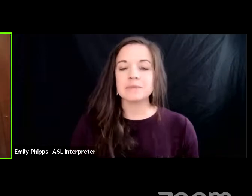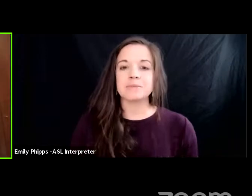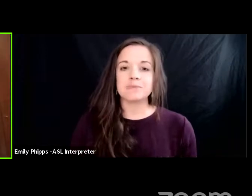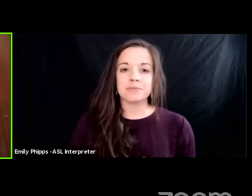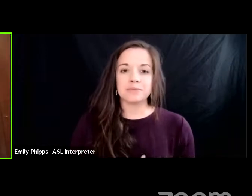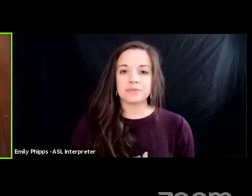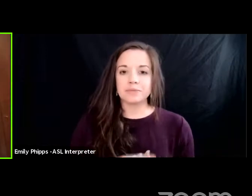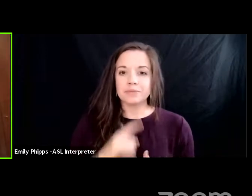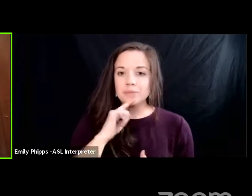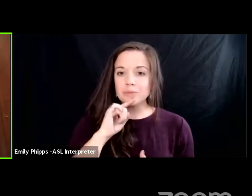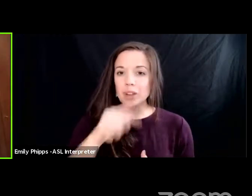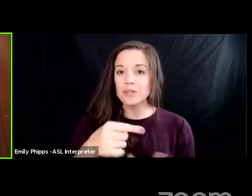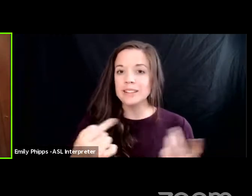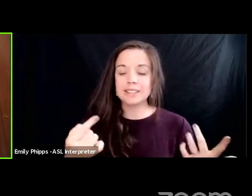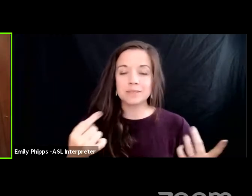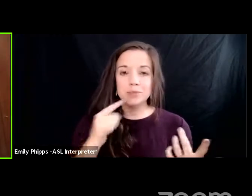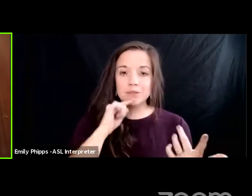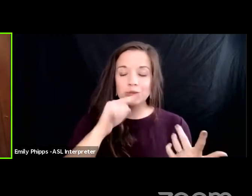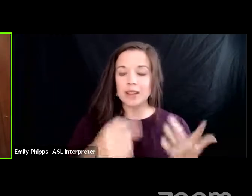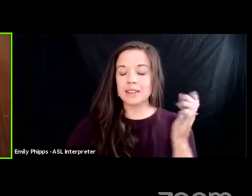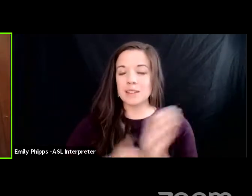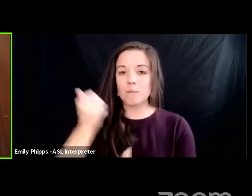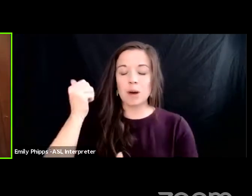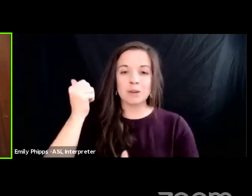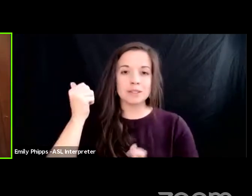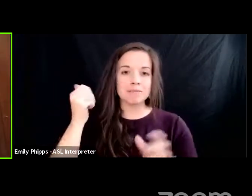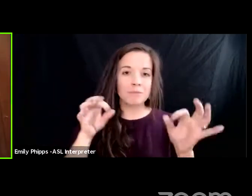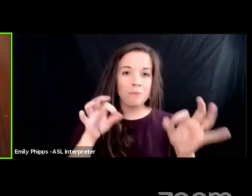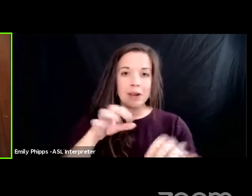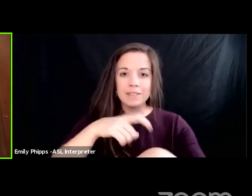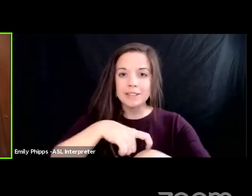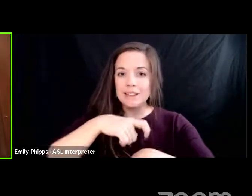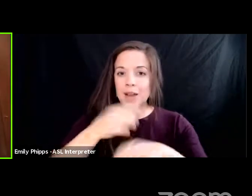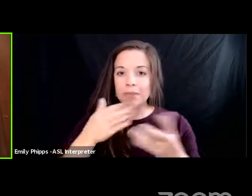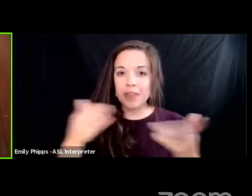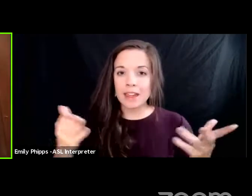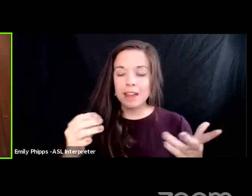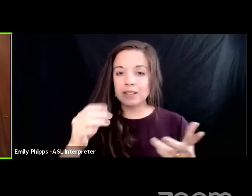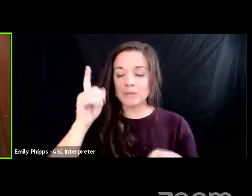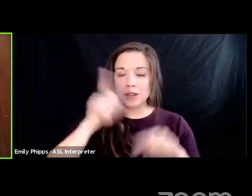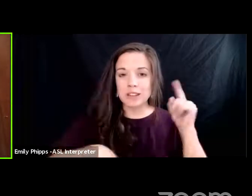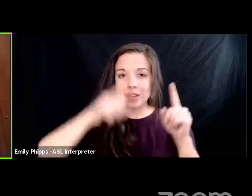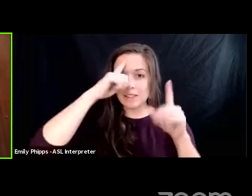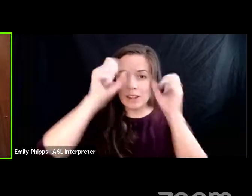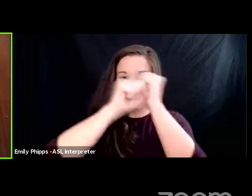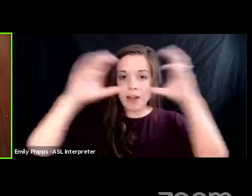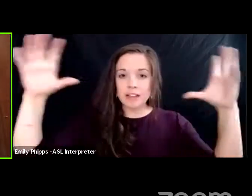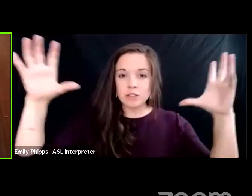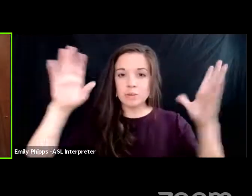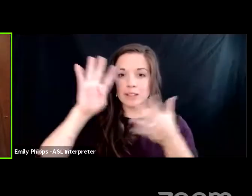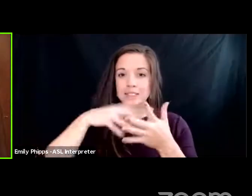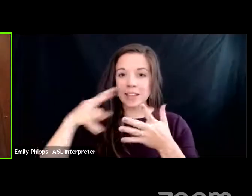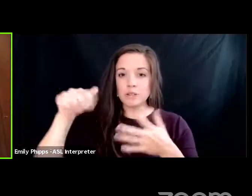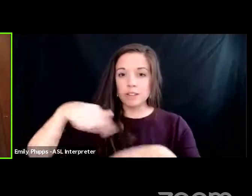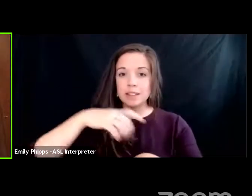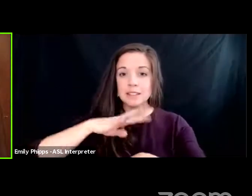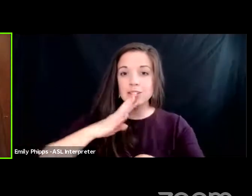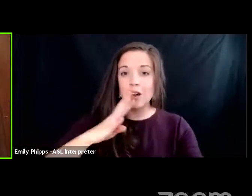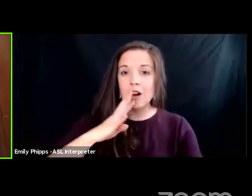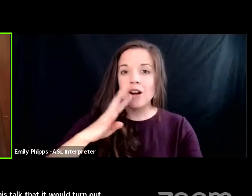really it is it is the most timely thing we could not have imagined when we scheduled this talk that it would turn out happening